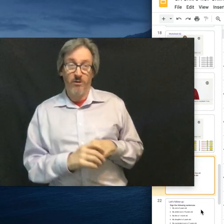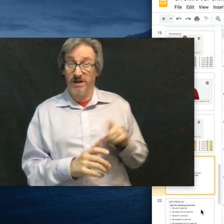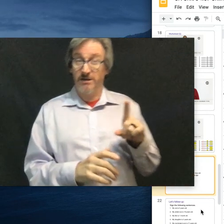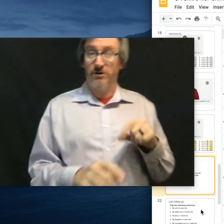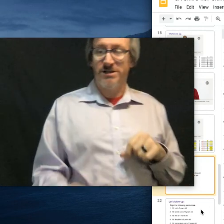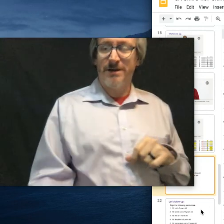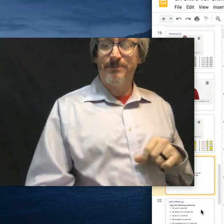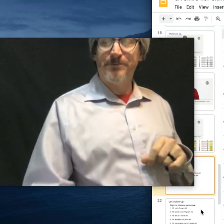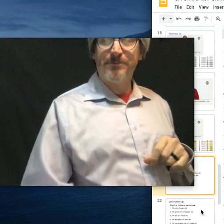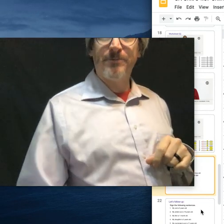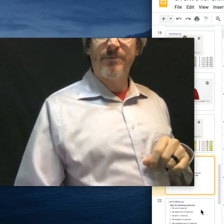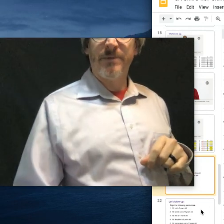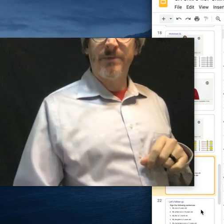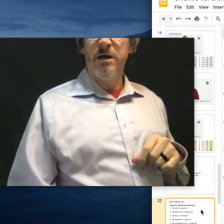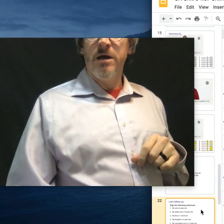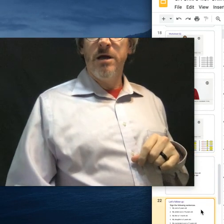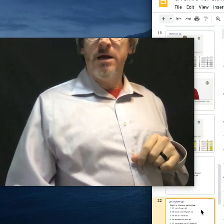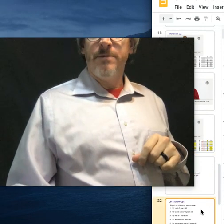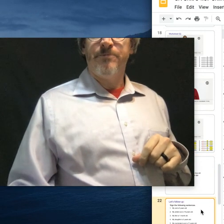We've gotten hundreds yet.